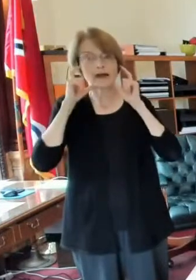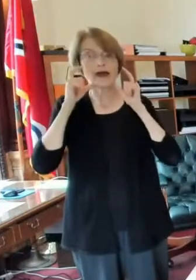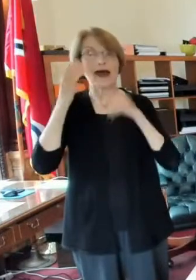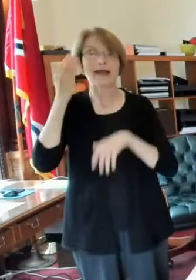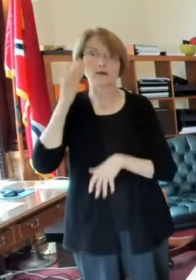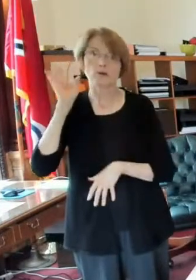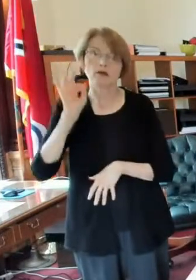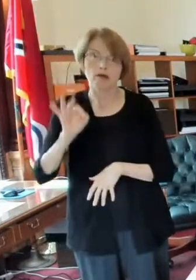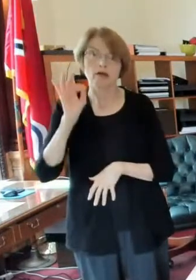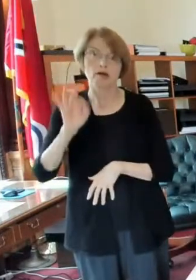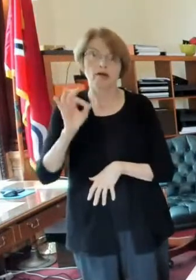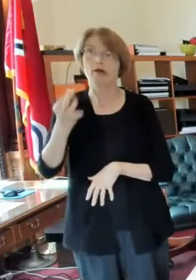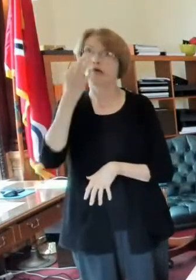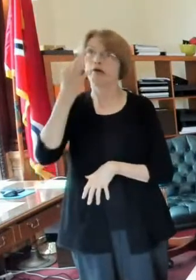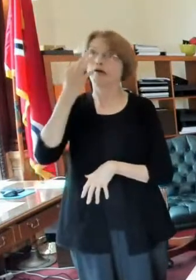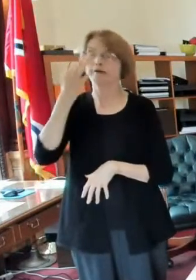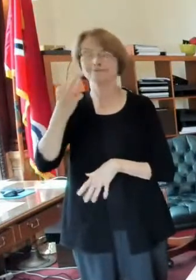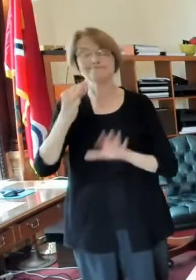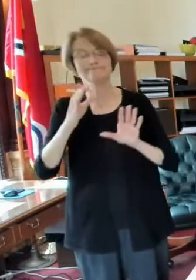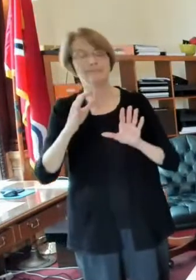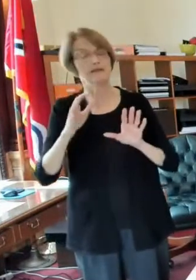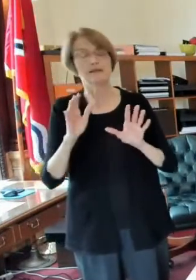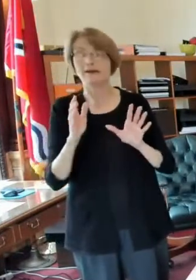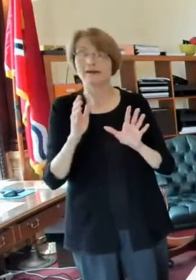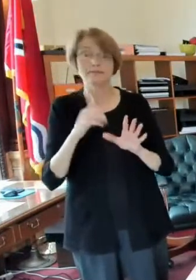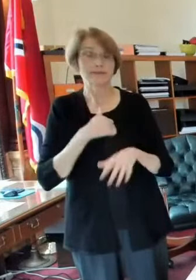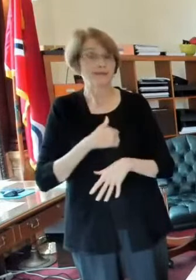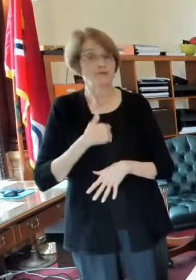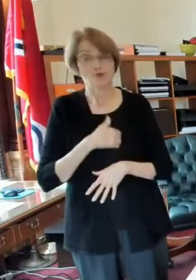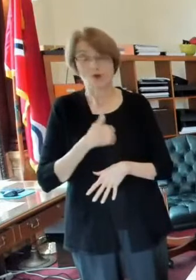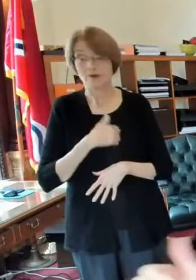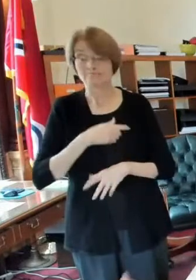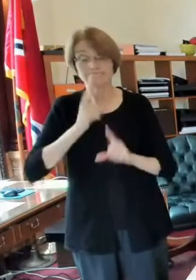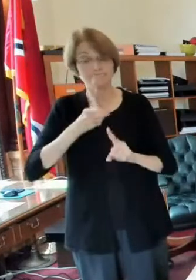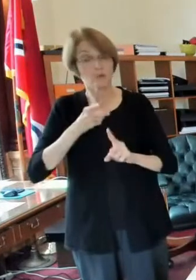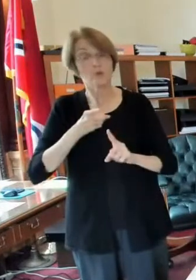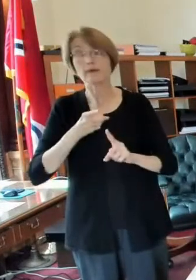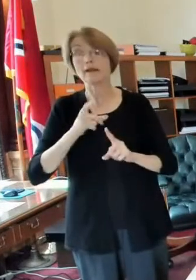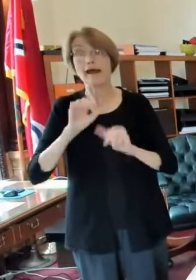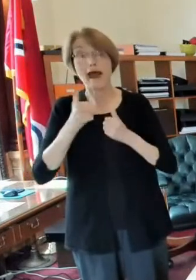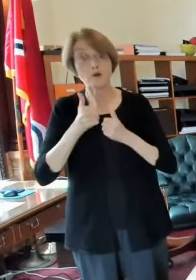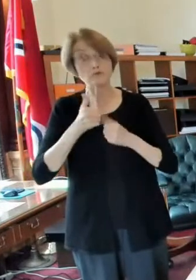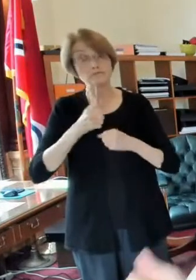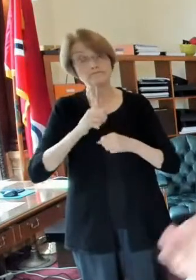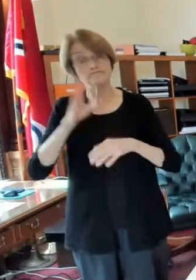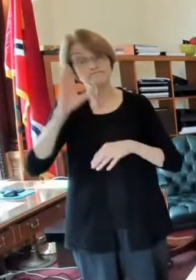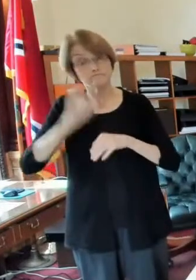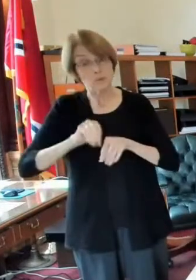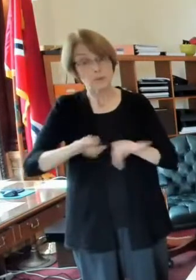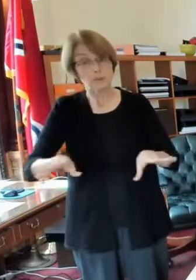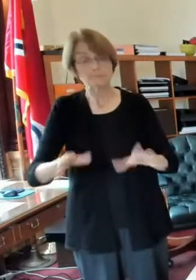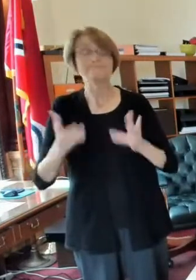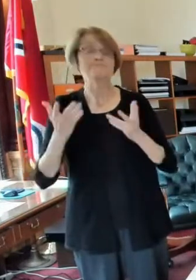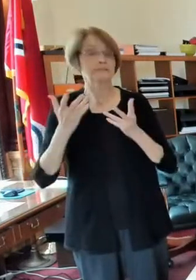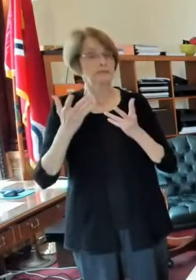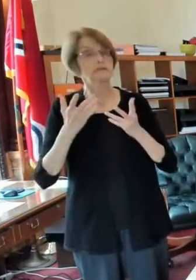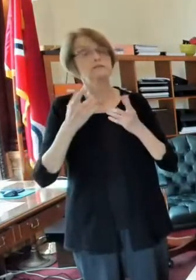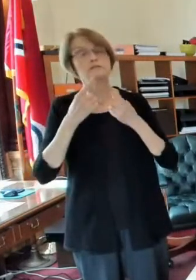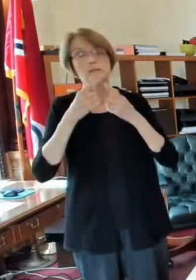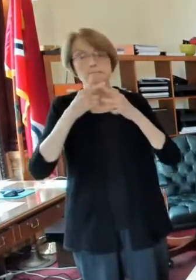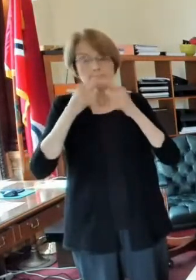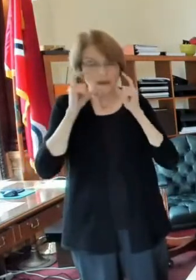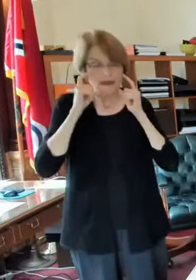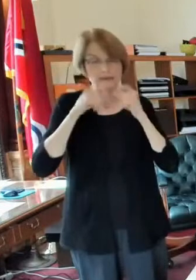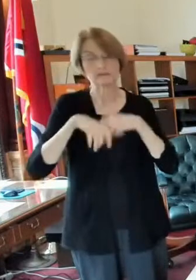that and i'm sorry but it just is the only thing wearing masks and staying socially distanced and to be able to keep